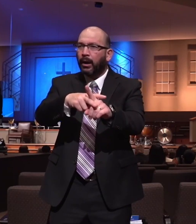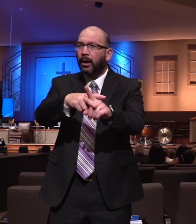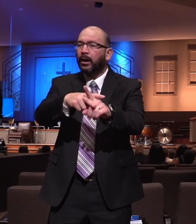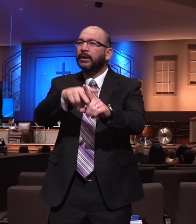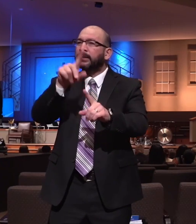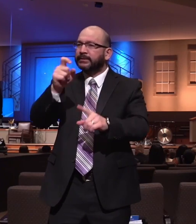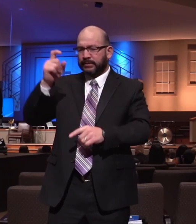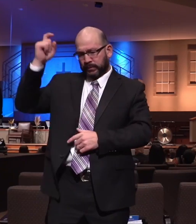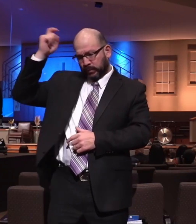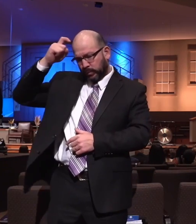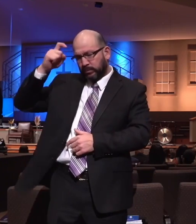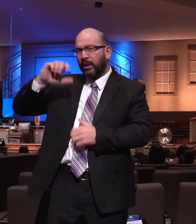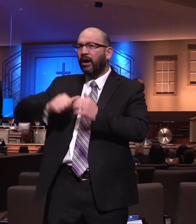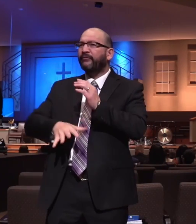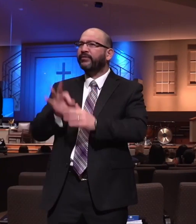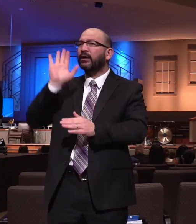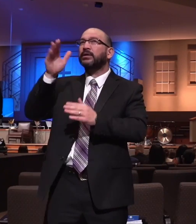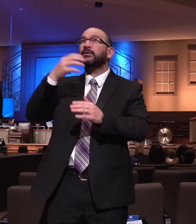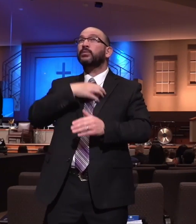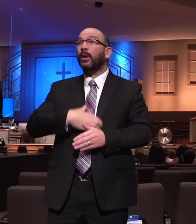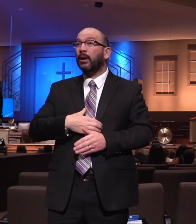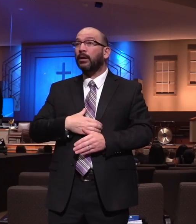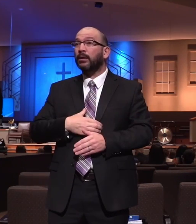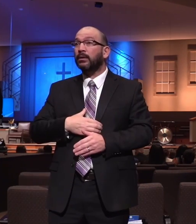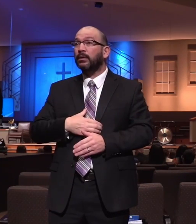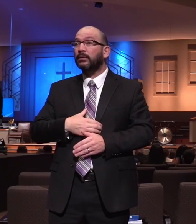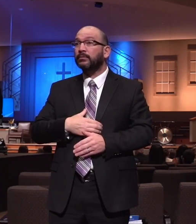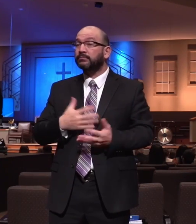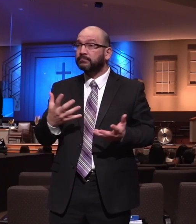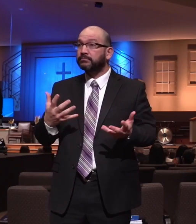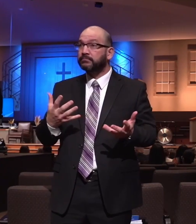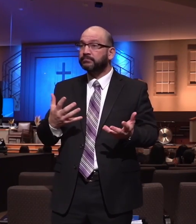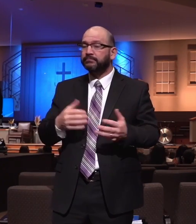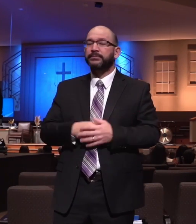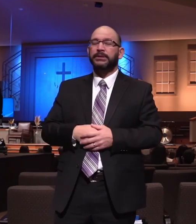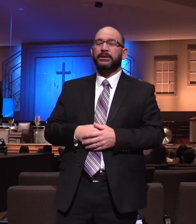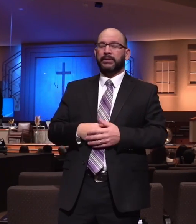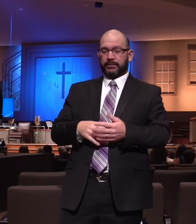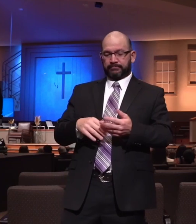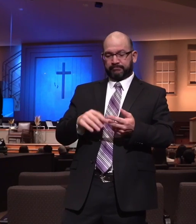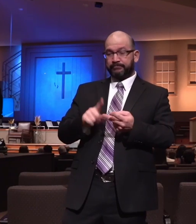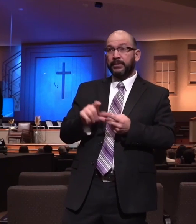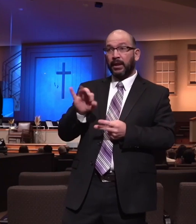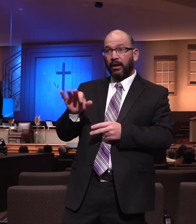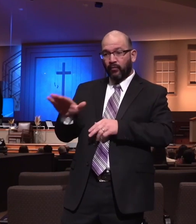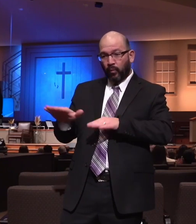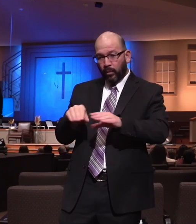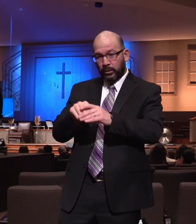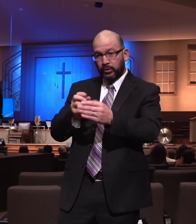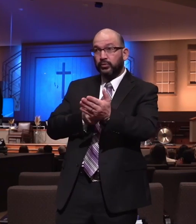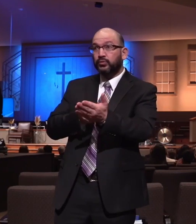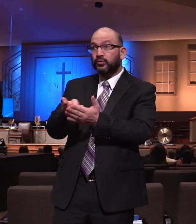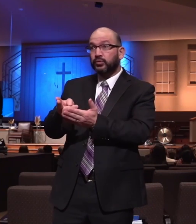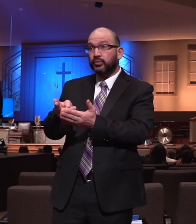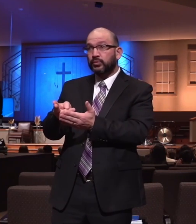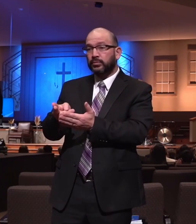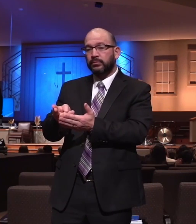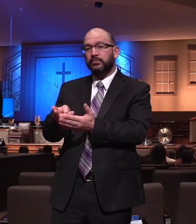ways to find God's will and ways that you'll not find God's will. Discernment. Secondly, if you're walking in the truth, it involves not only discernment,